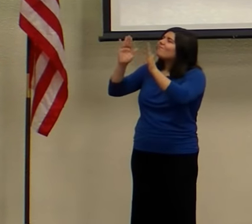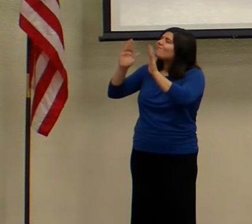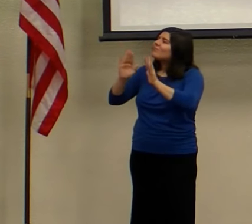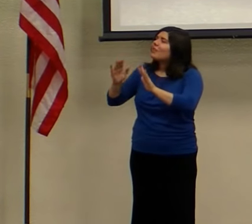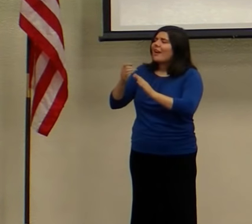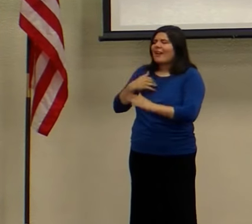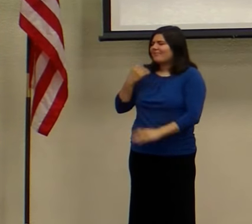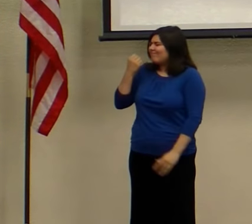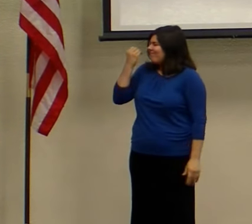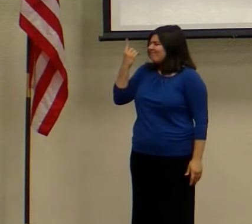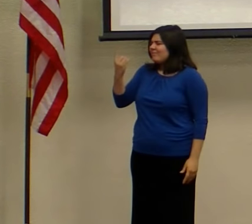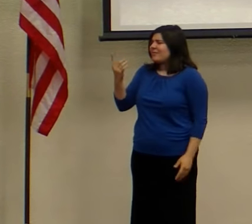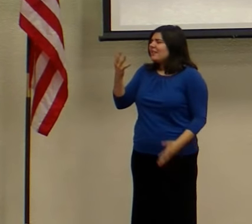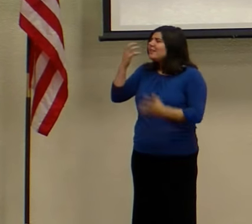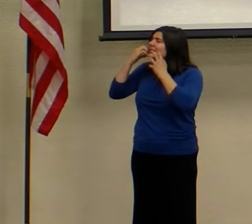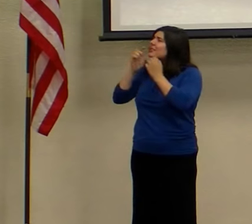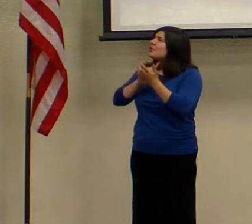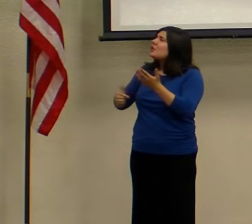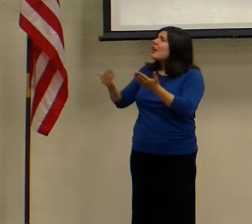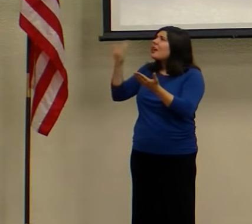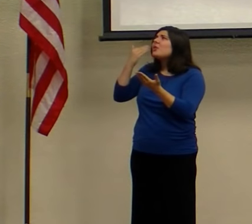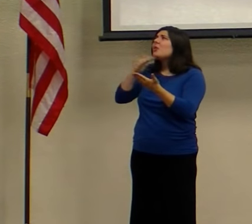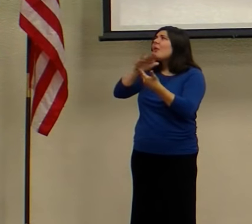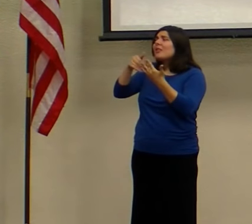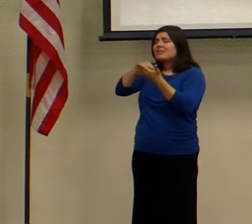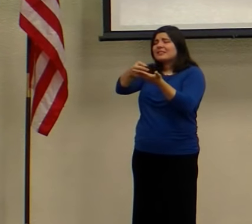And dear Lord, I know that this was all planned.